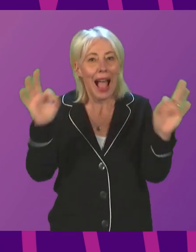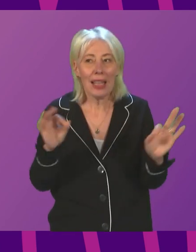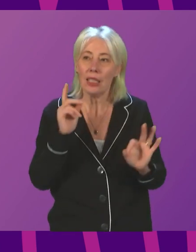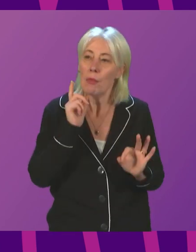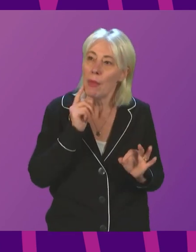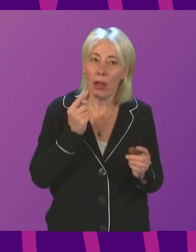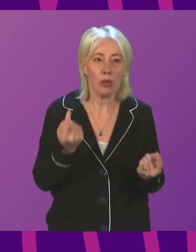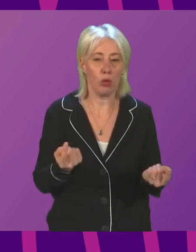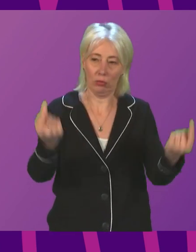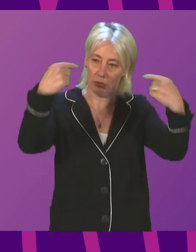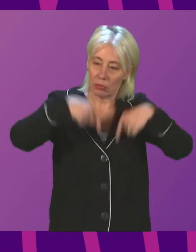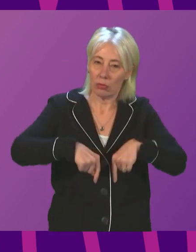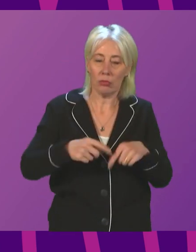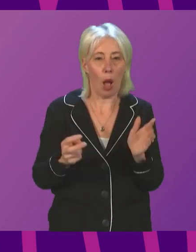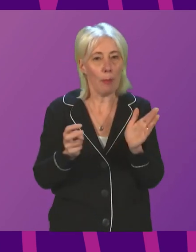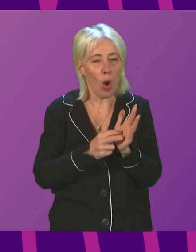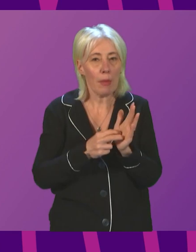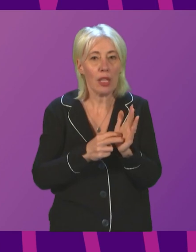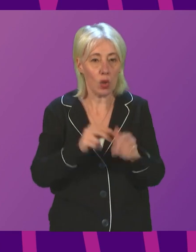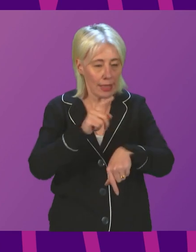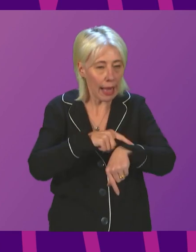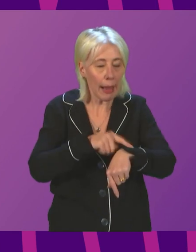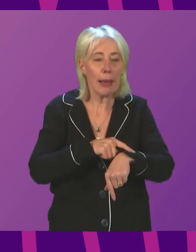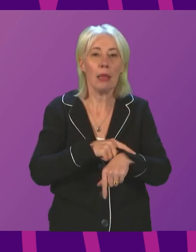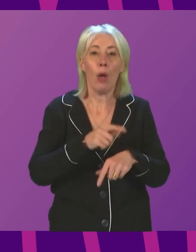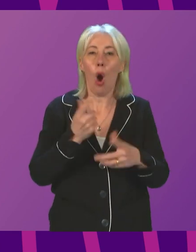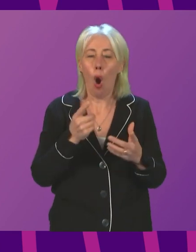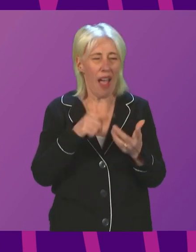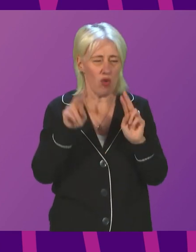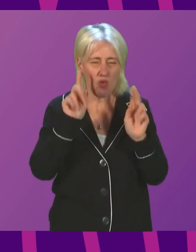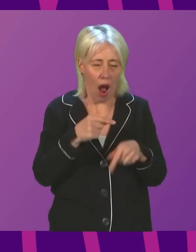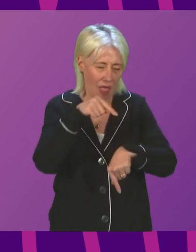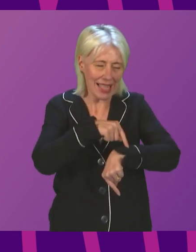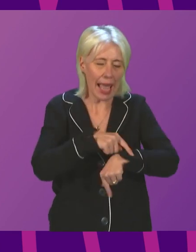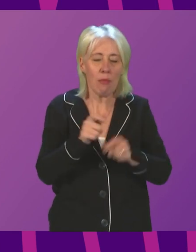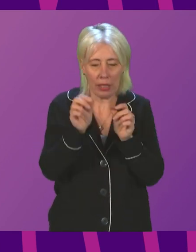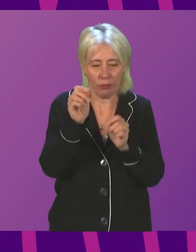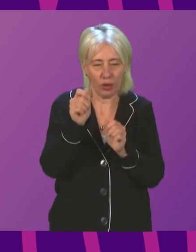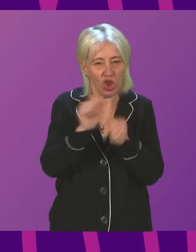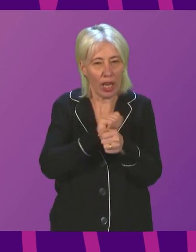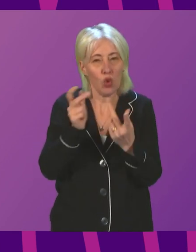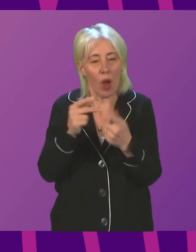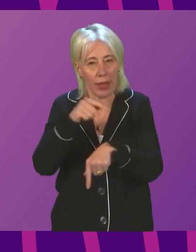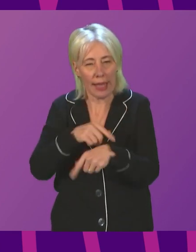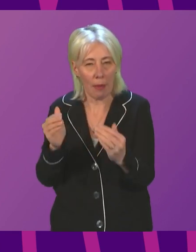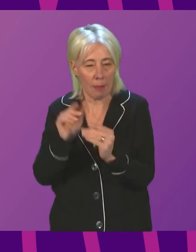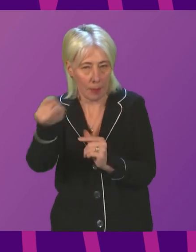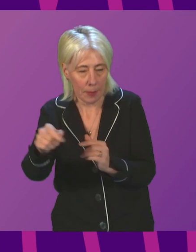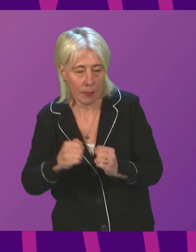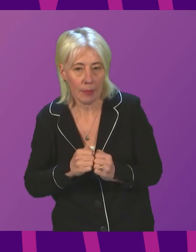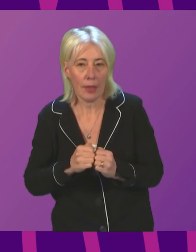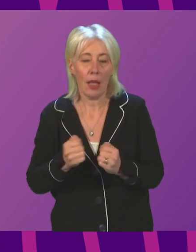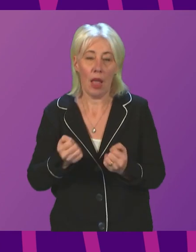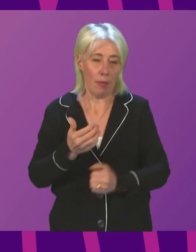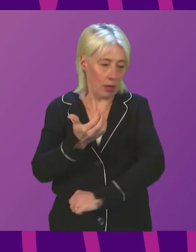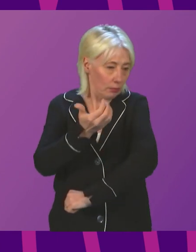by coming to appointments where possible and rescheduling where necessary. By being vaccinated and